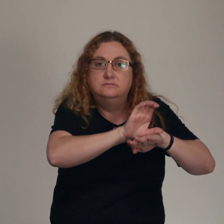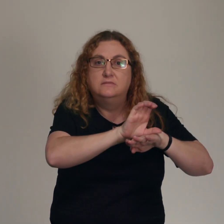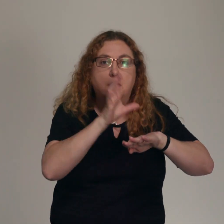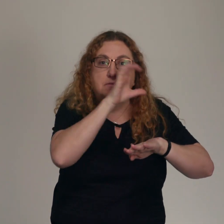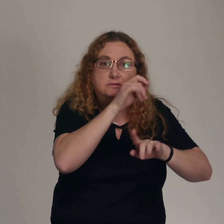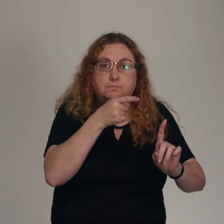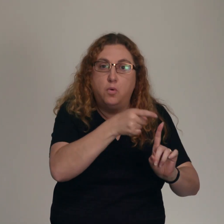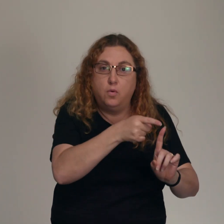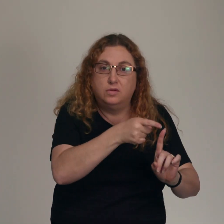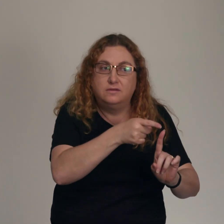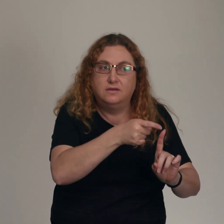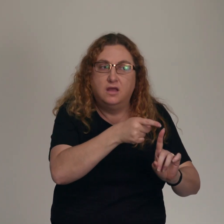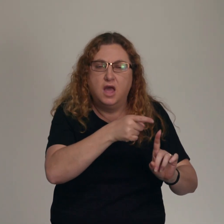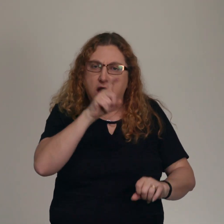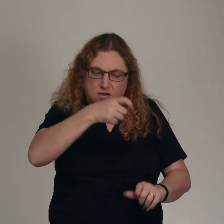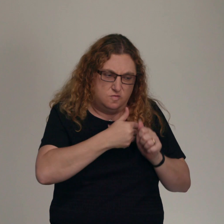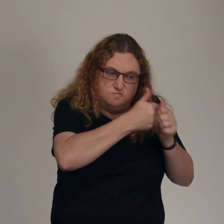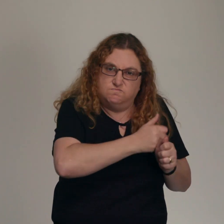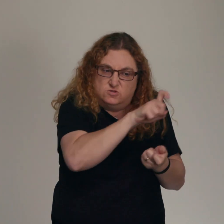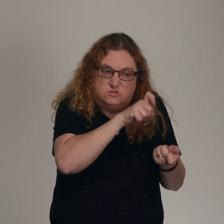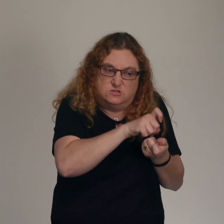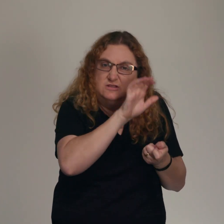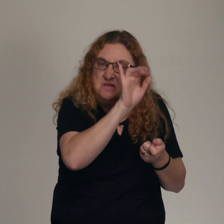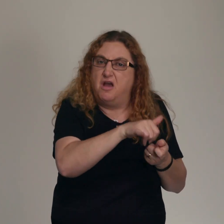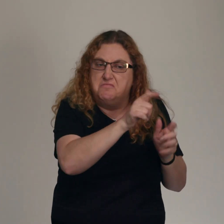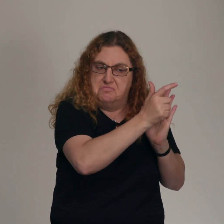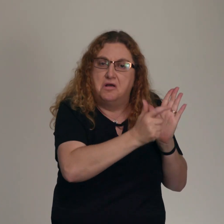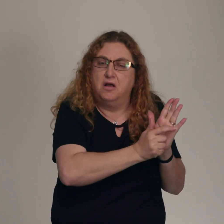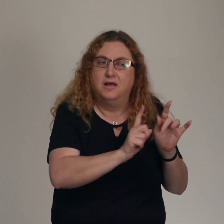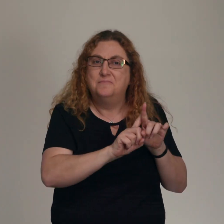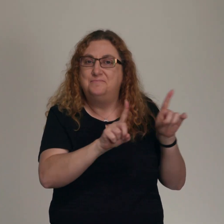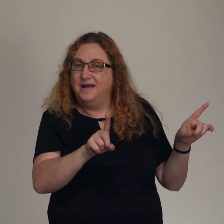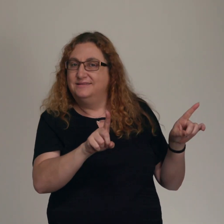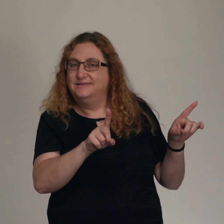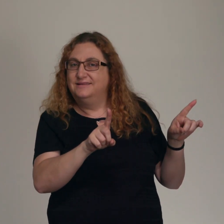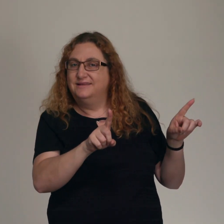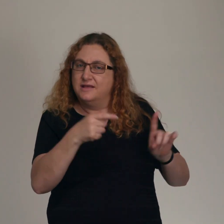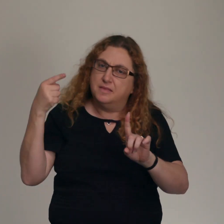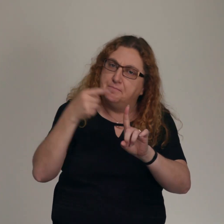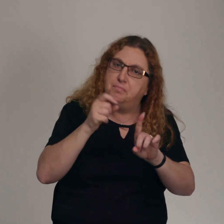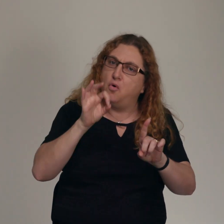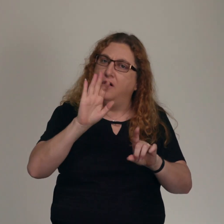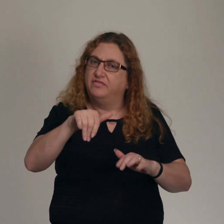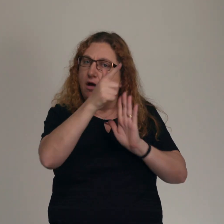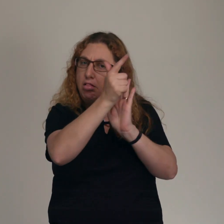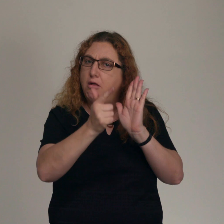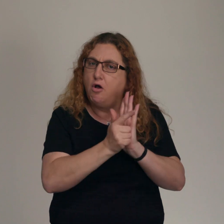with the letter of the law, and in particular, the letter of the laws that they created themselves as fences that they put up around